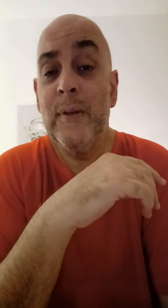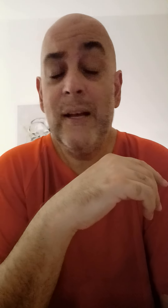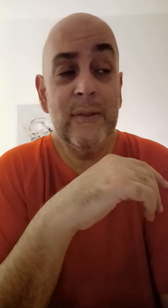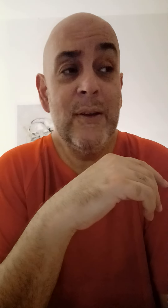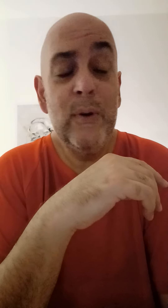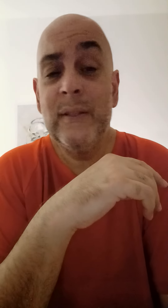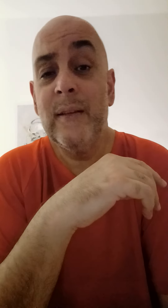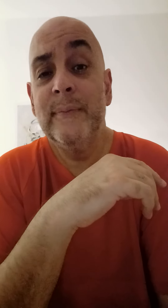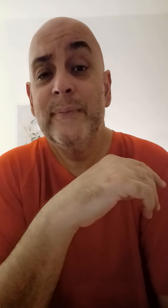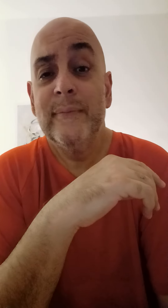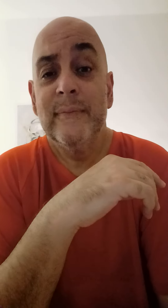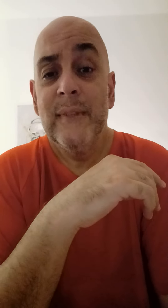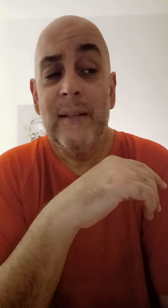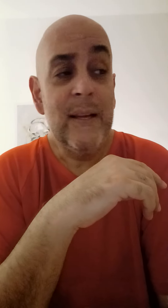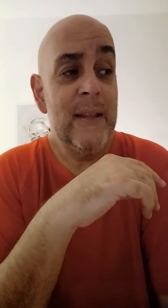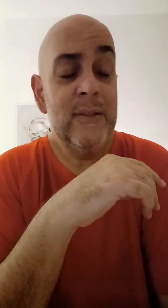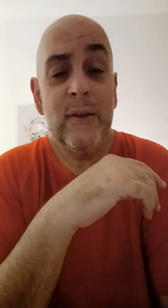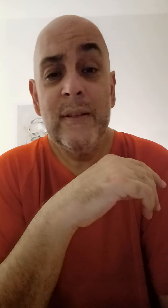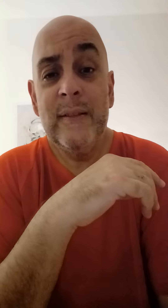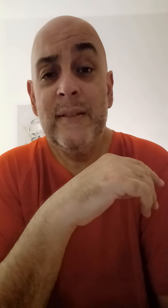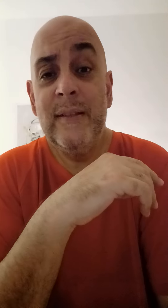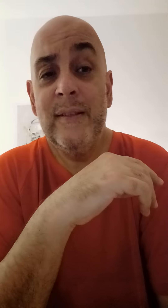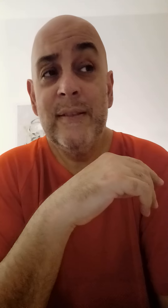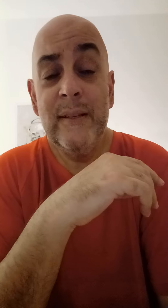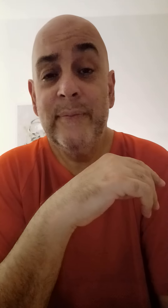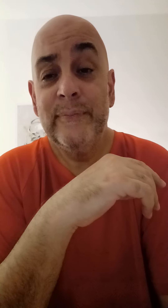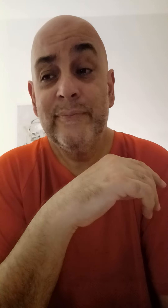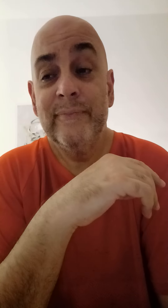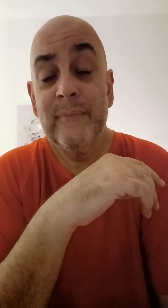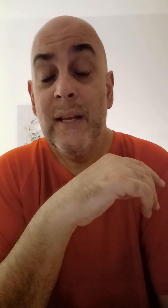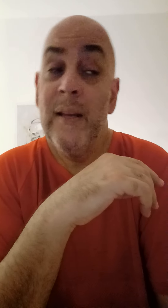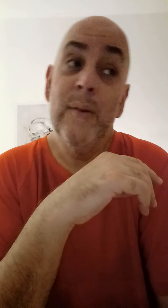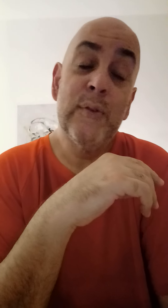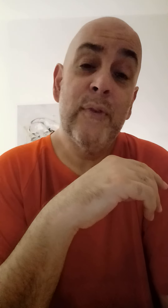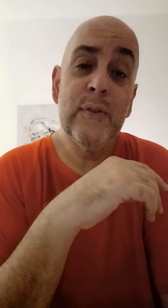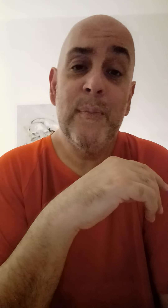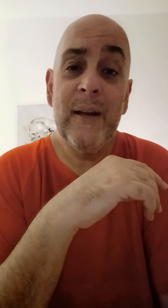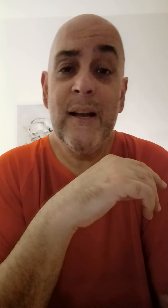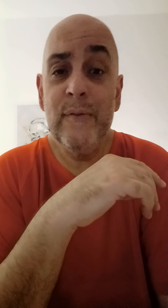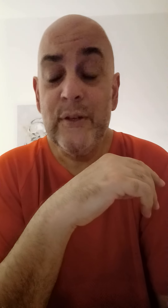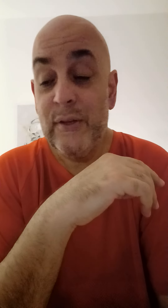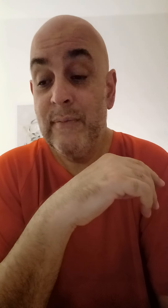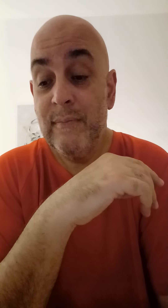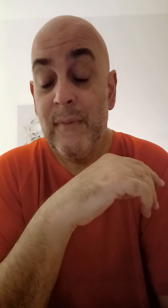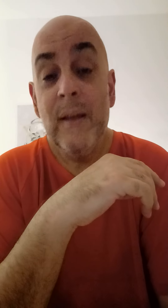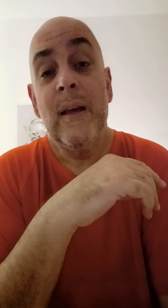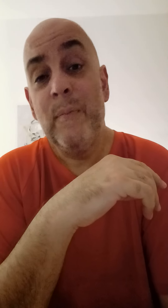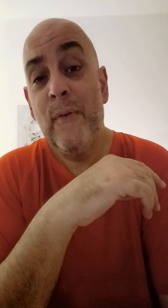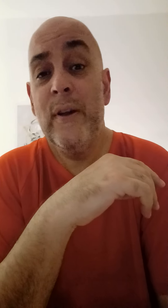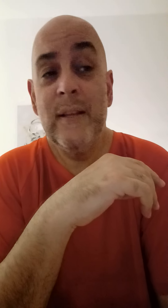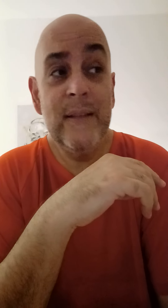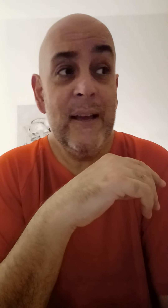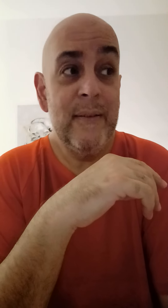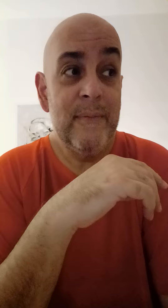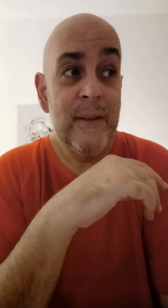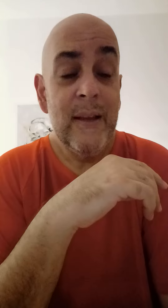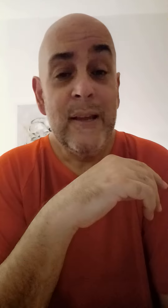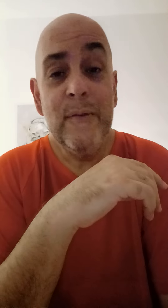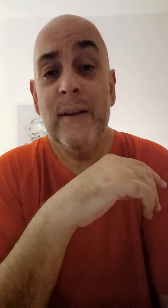one thing. The guy that started the DTCC, it was friends with my guy, Rich. And before he did that, he ran